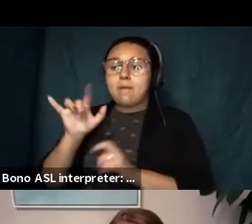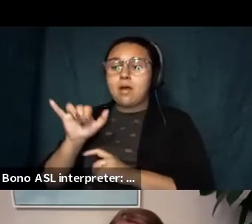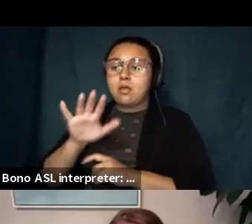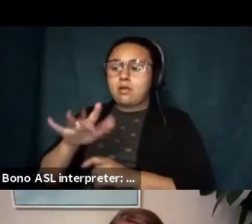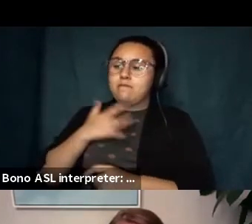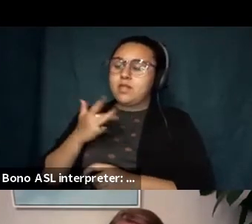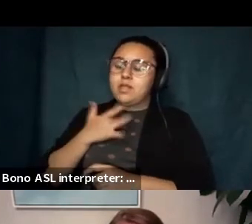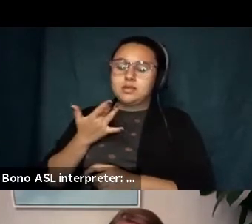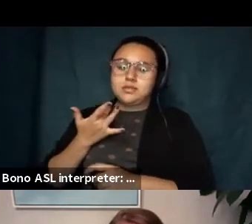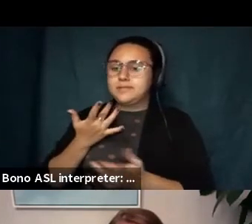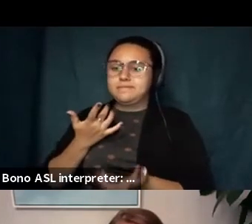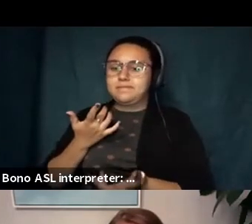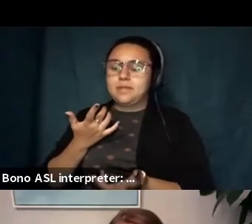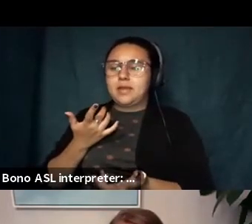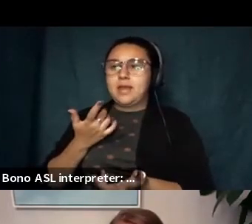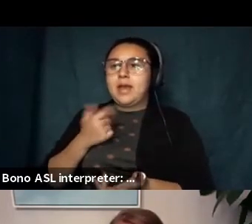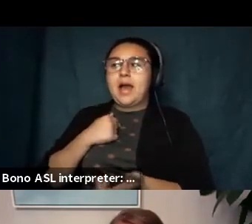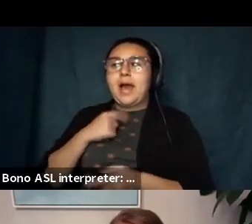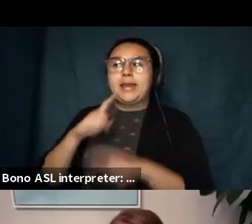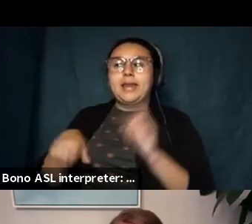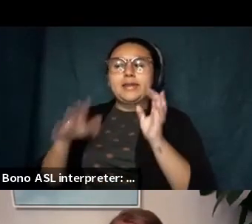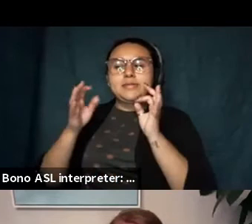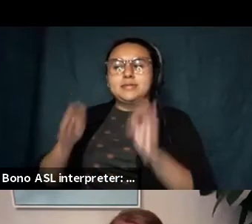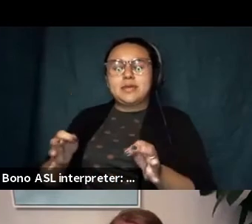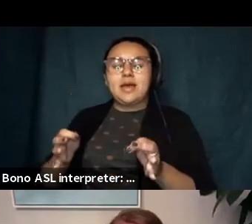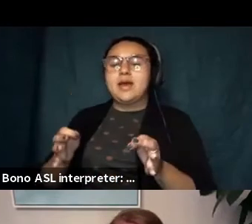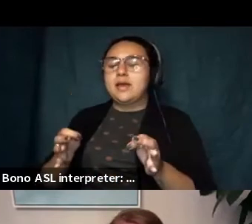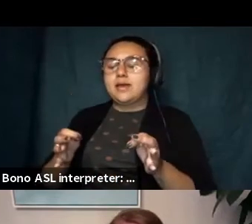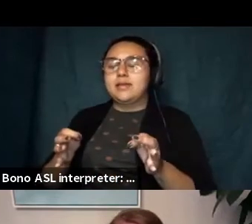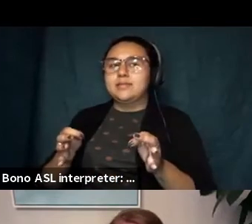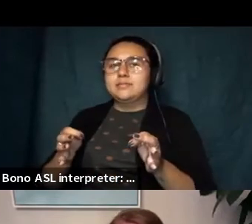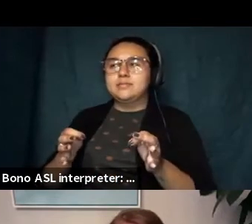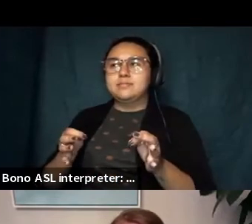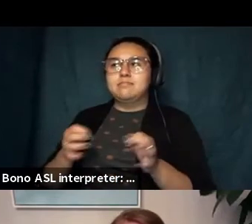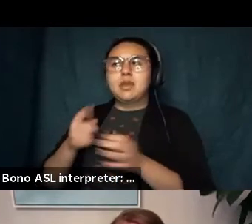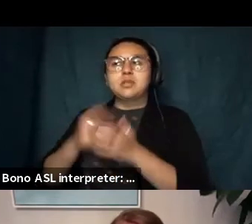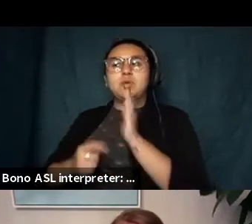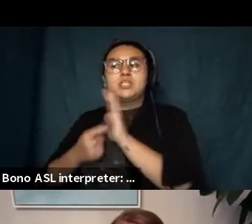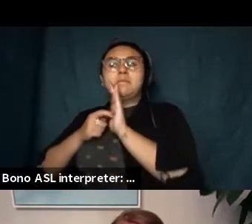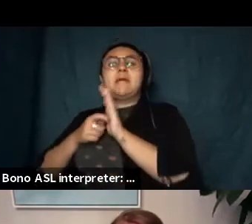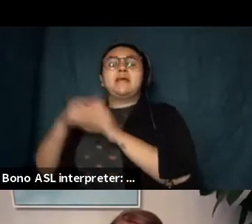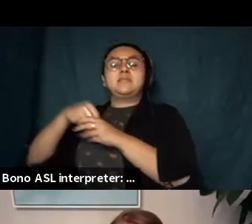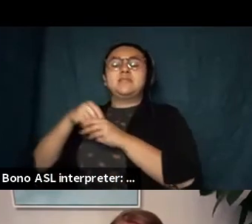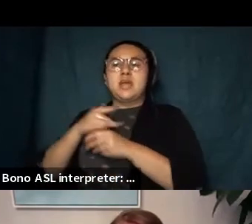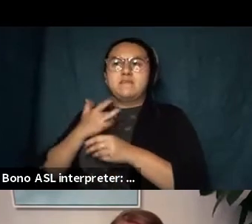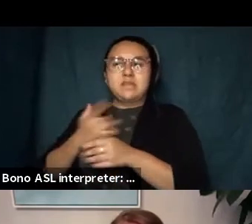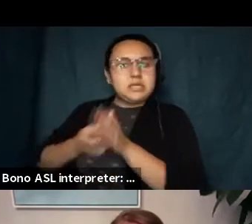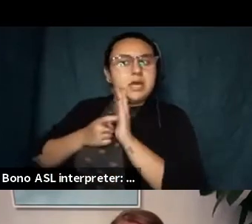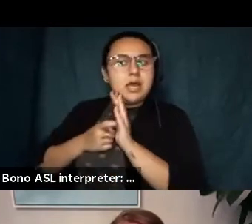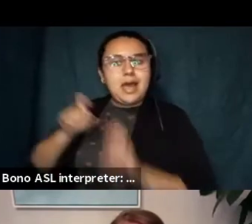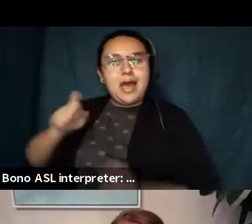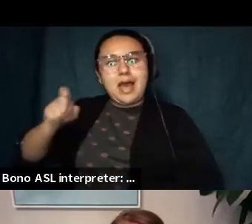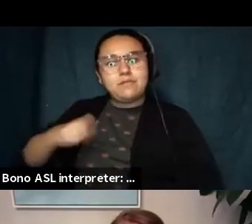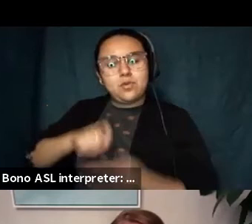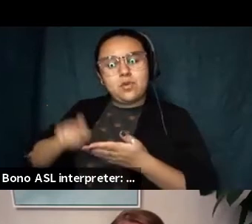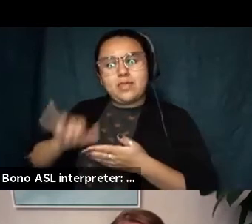that that it's not it's not so much about what you make a choice to write about it's it's what demands to to be written and um and it's and you